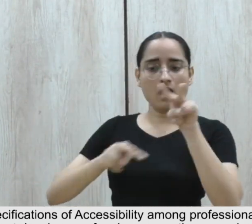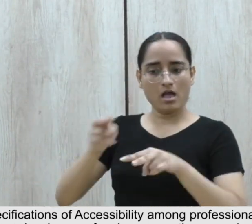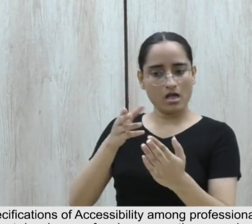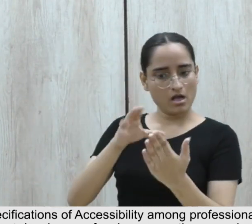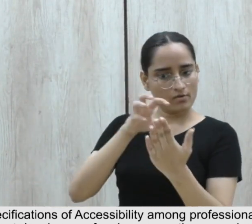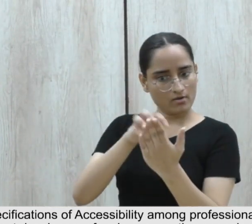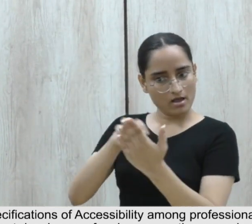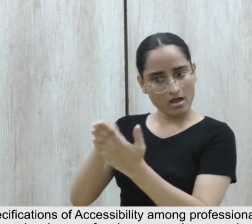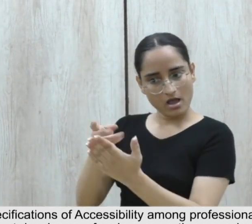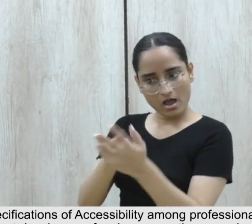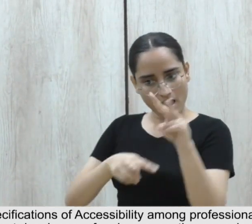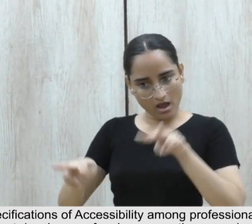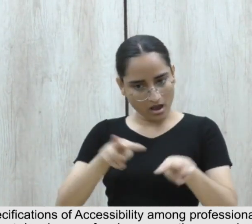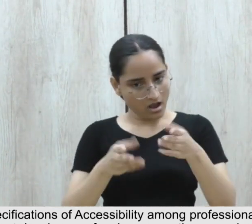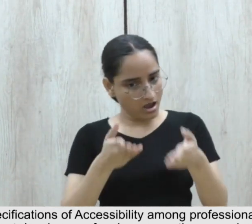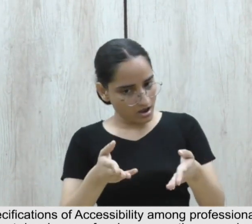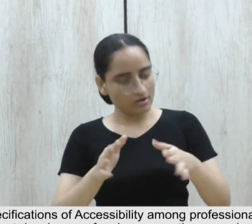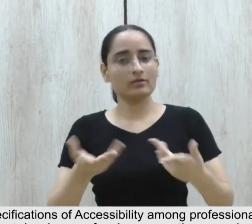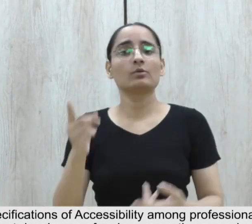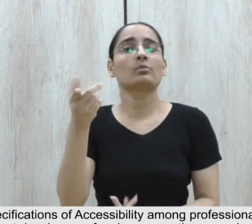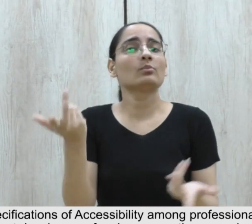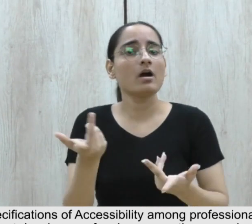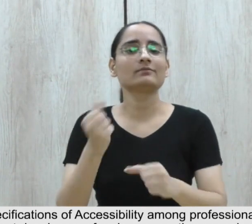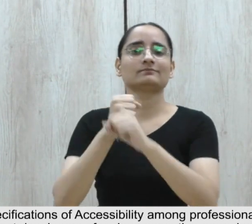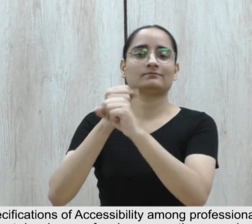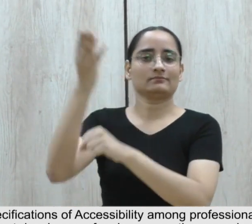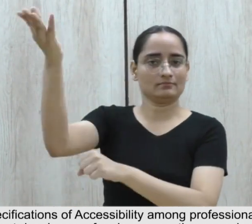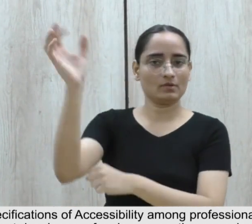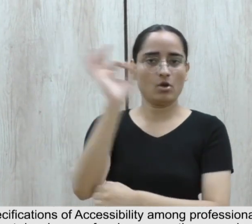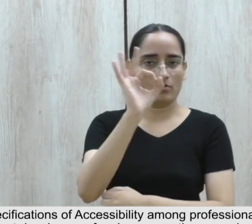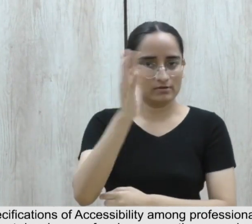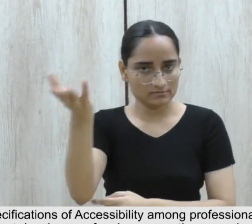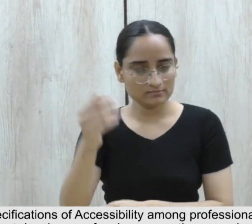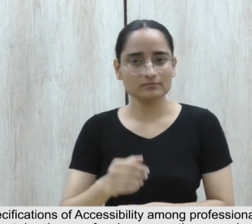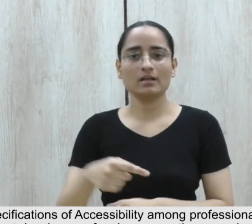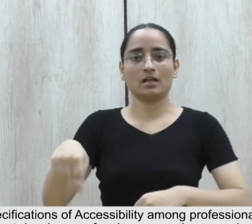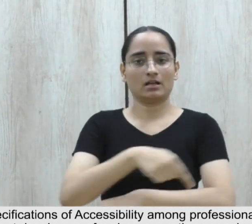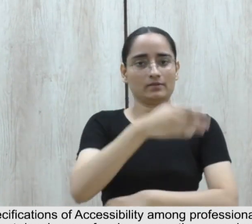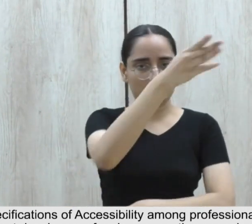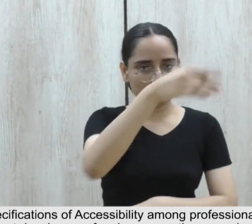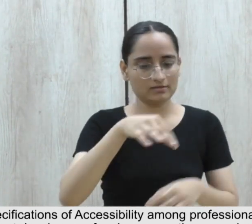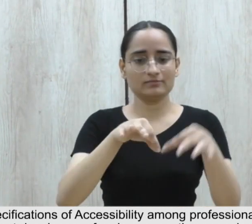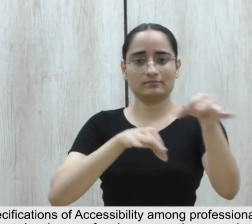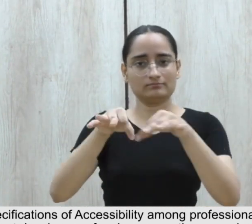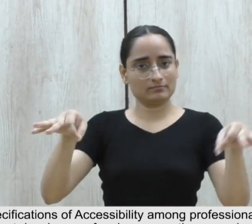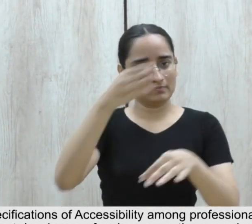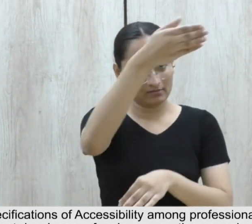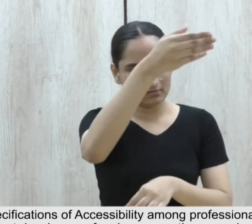professionals, government officials, and officers, architects, engineers